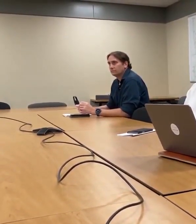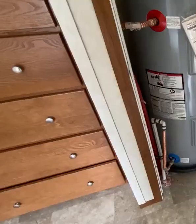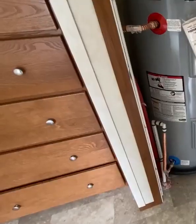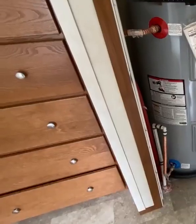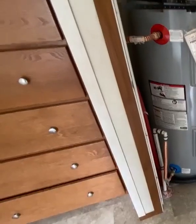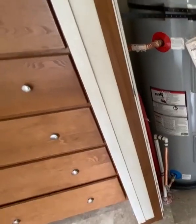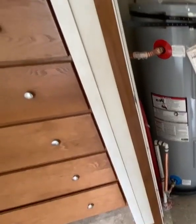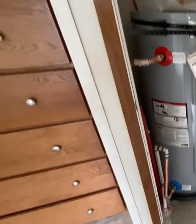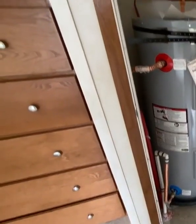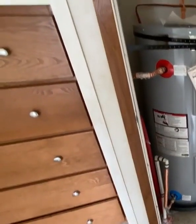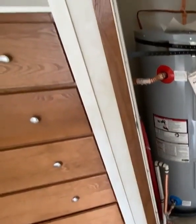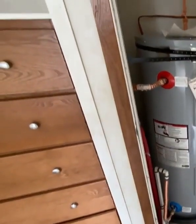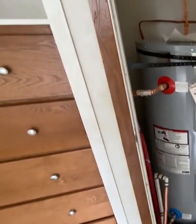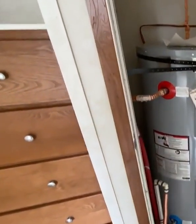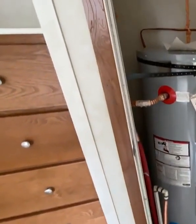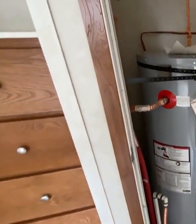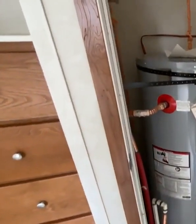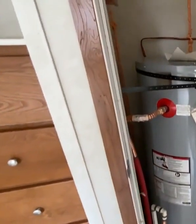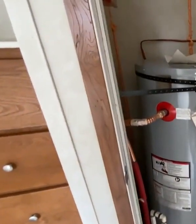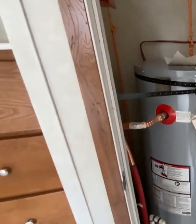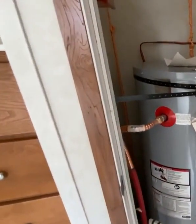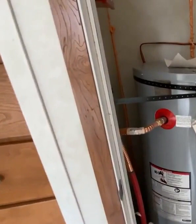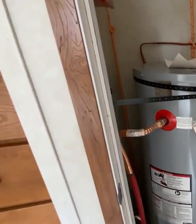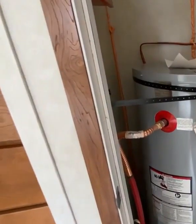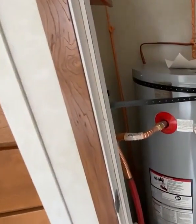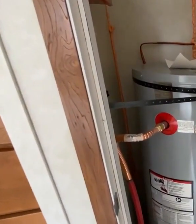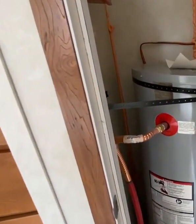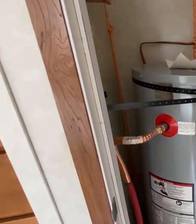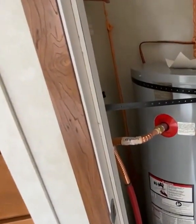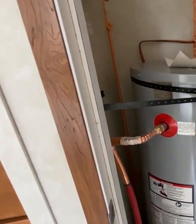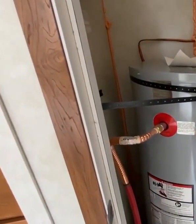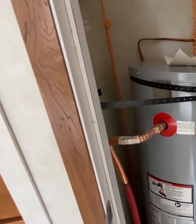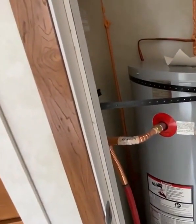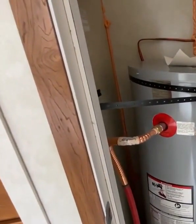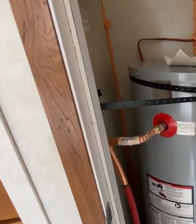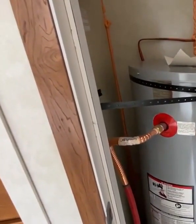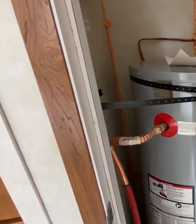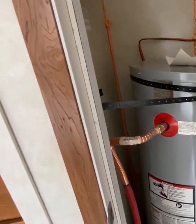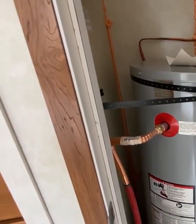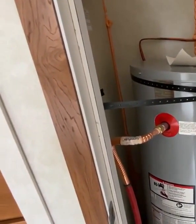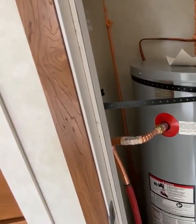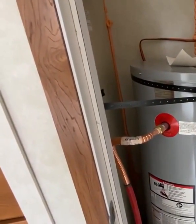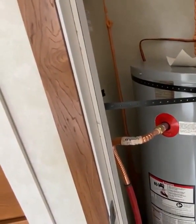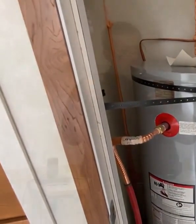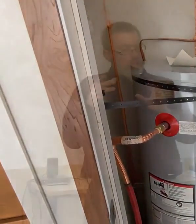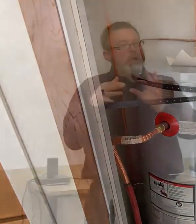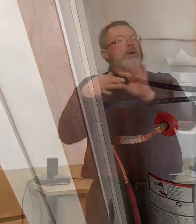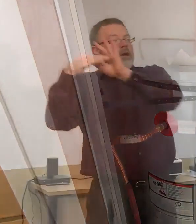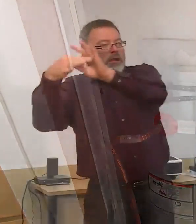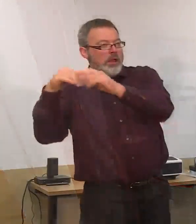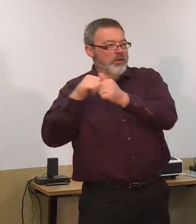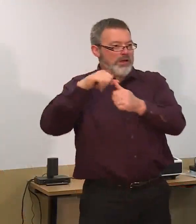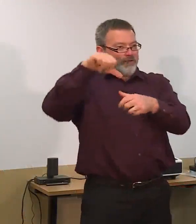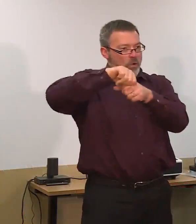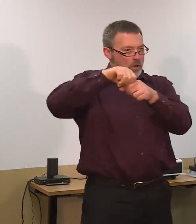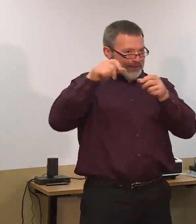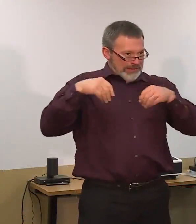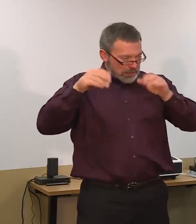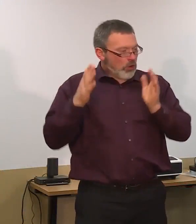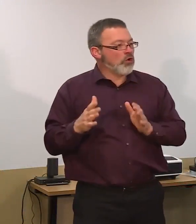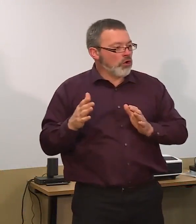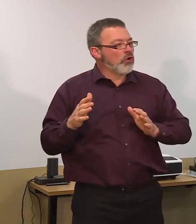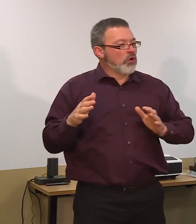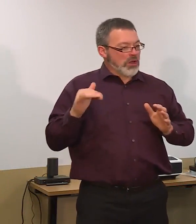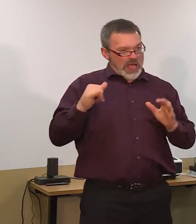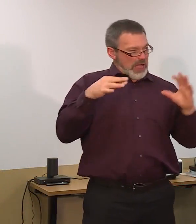needed to replace and install these sources are available. They've agreed to try and put people together so that we